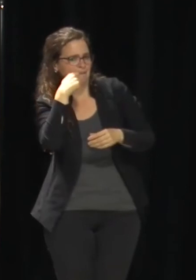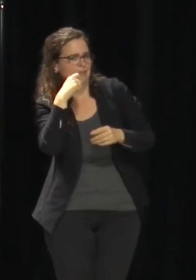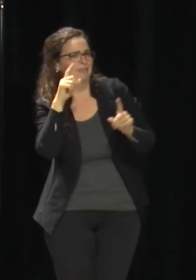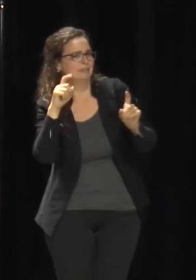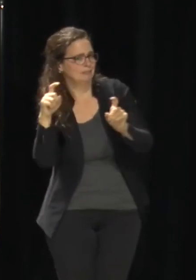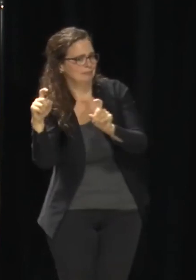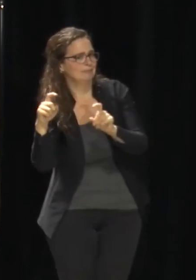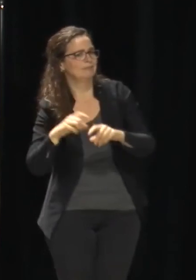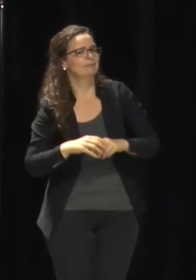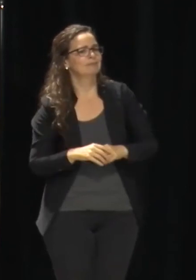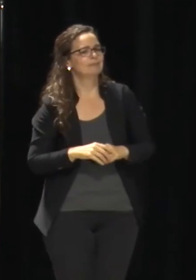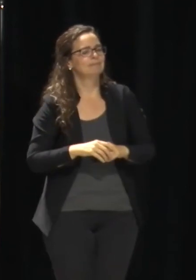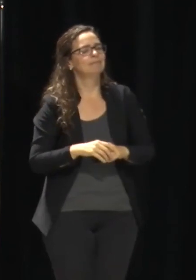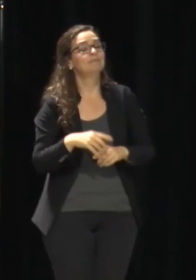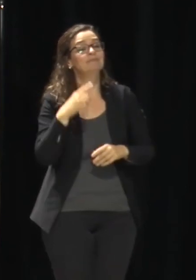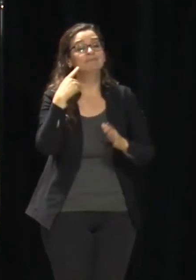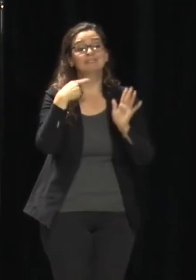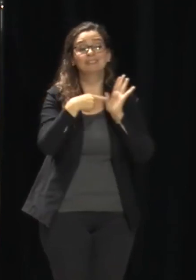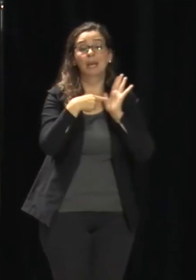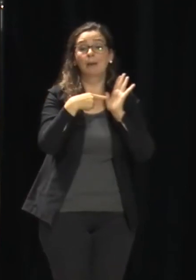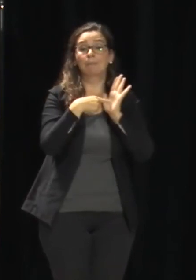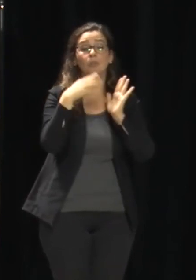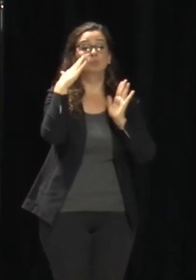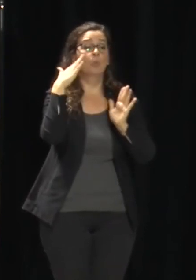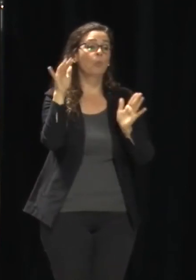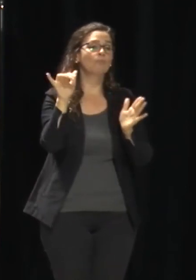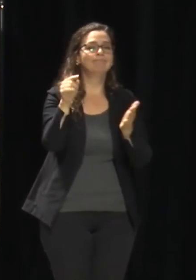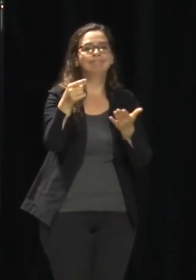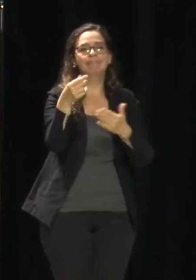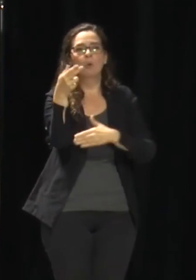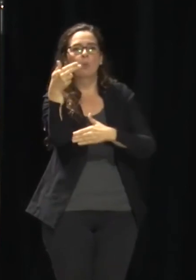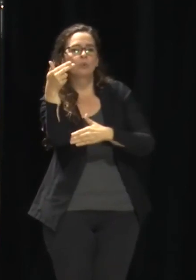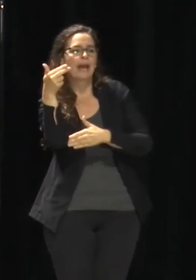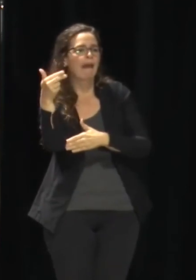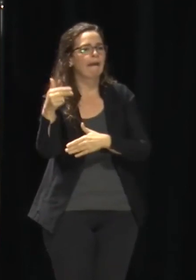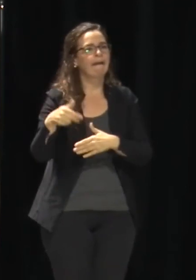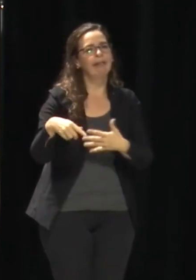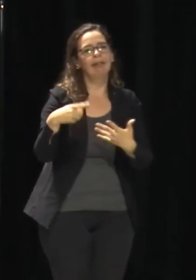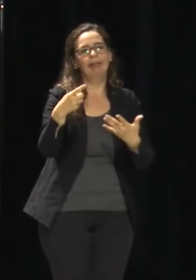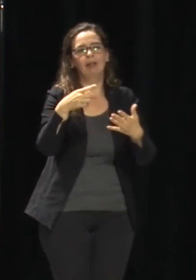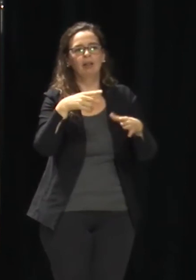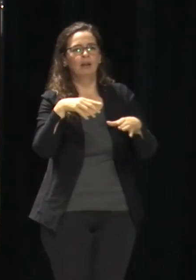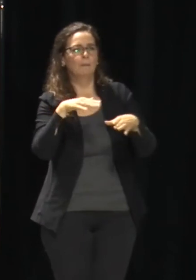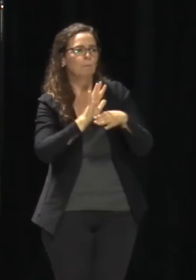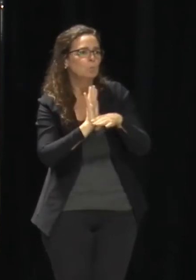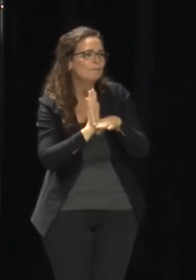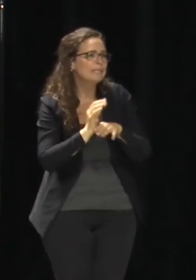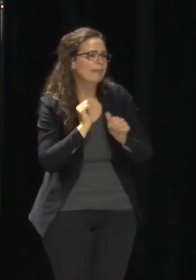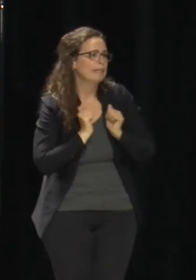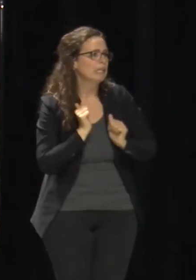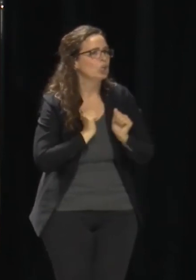industry activated more. We've had some conversations with the State Department of Health.